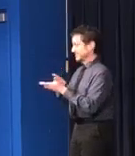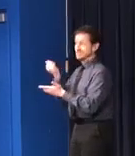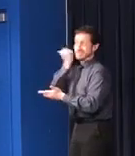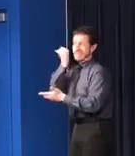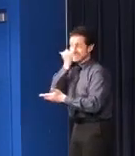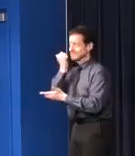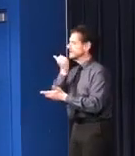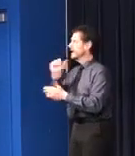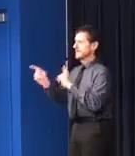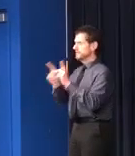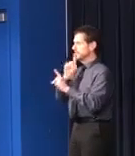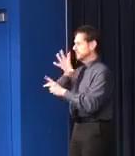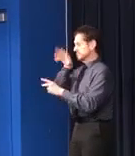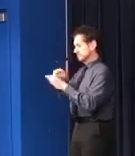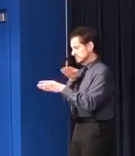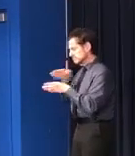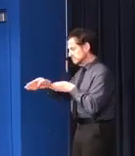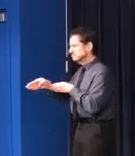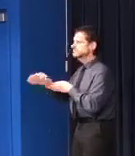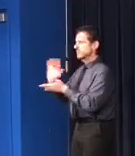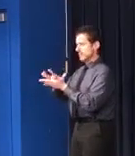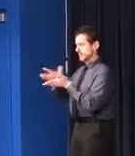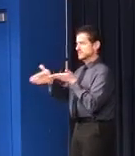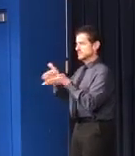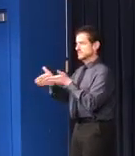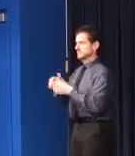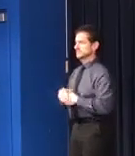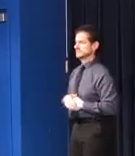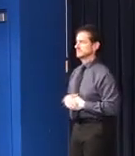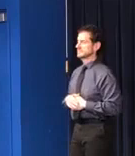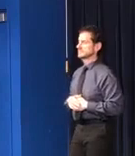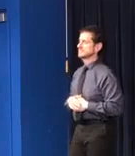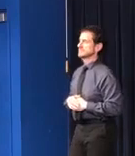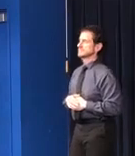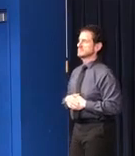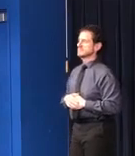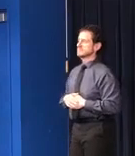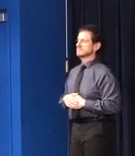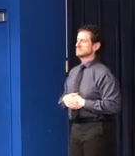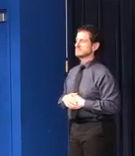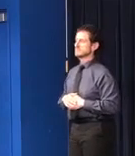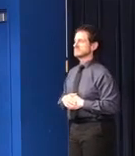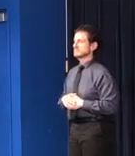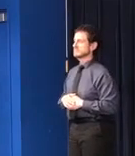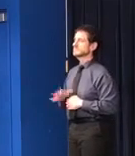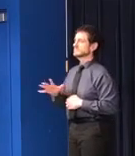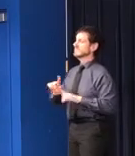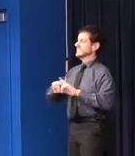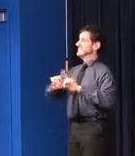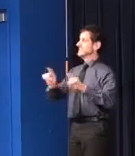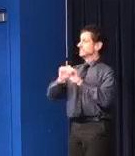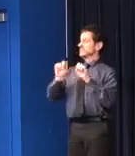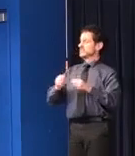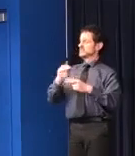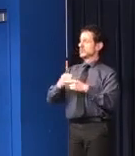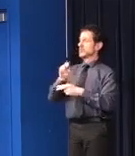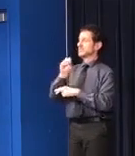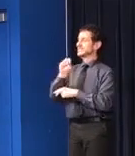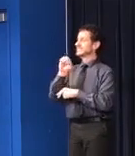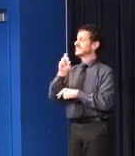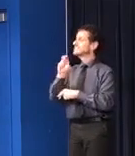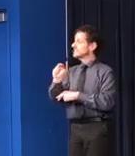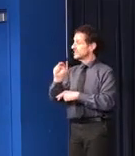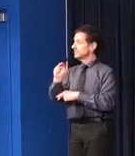who has made a career in the medical profession. This is different than the siren system that's for doctors